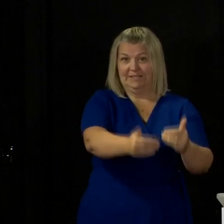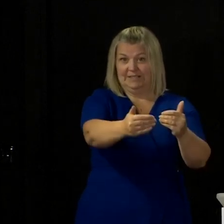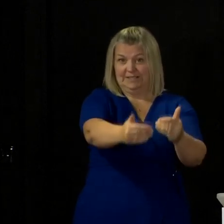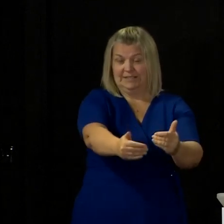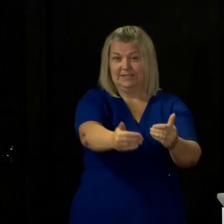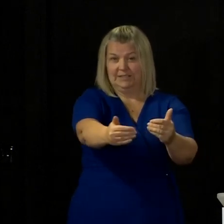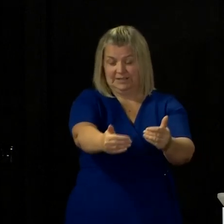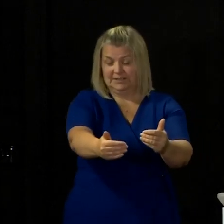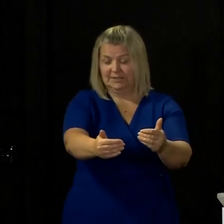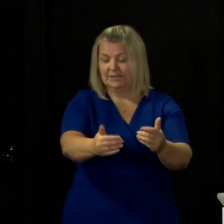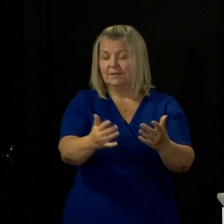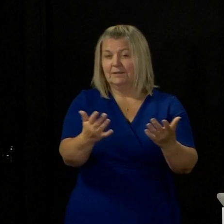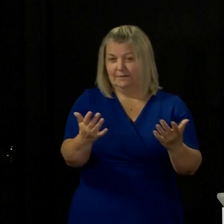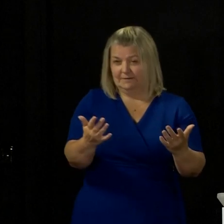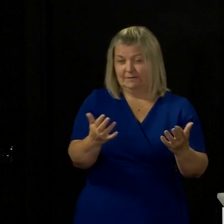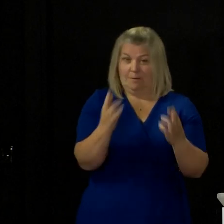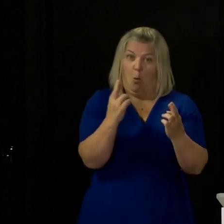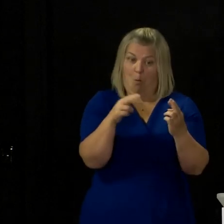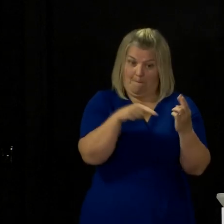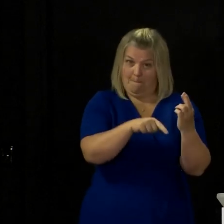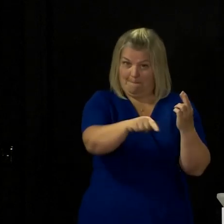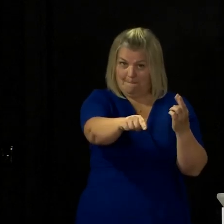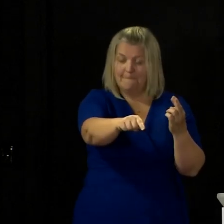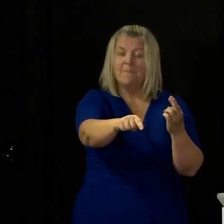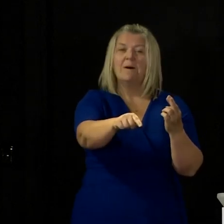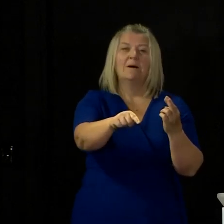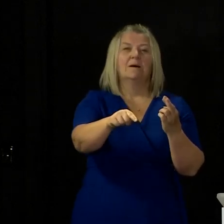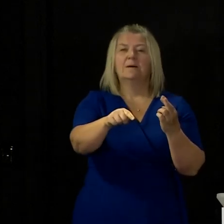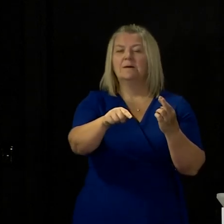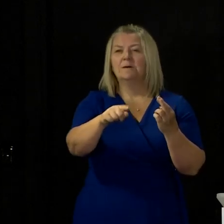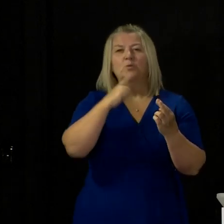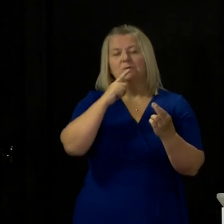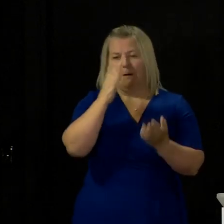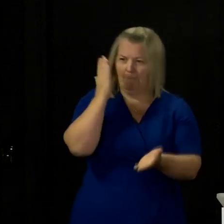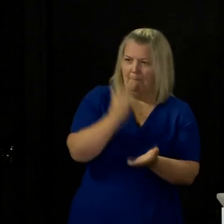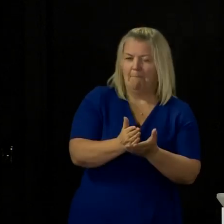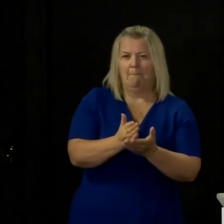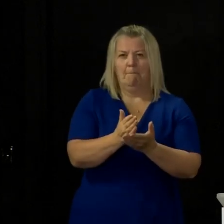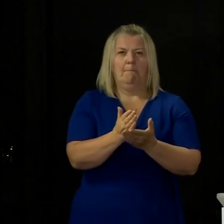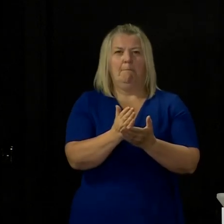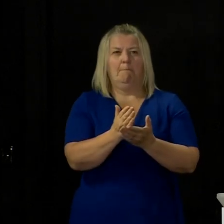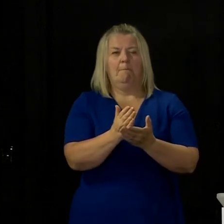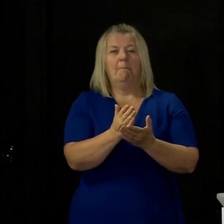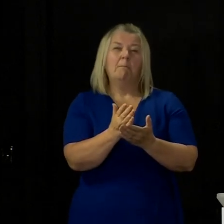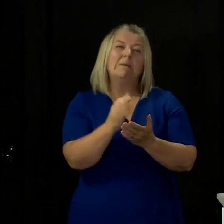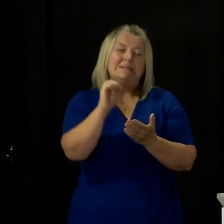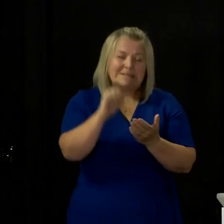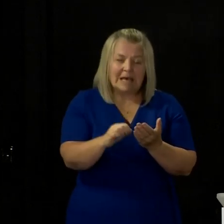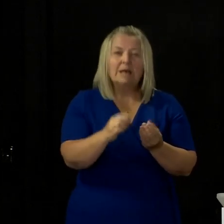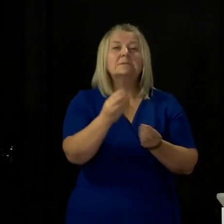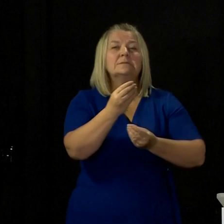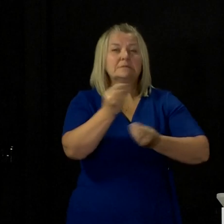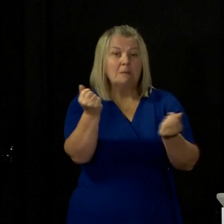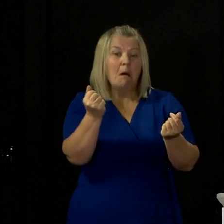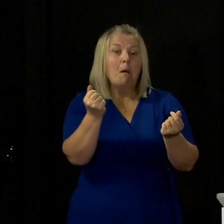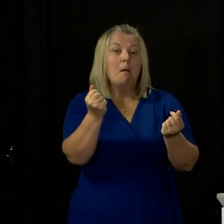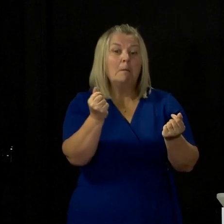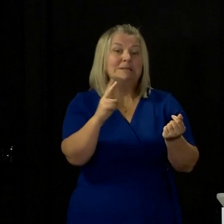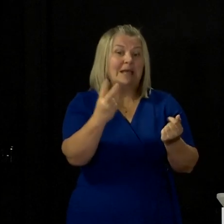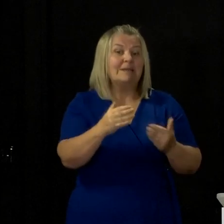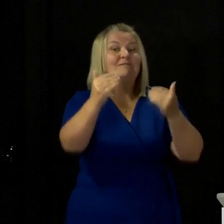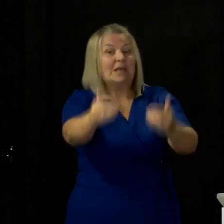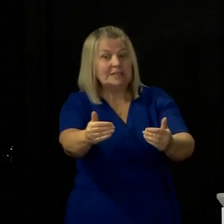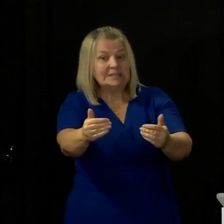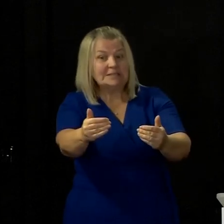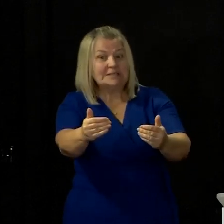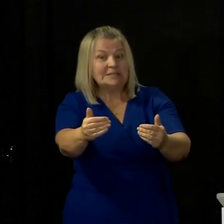you shouldn't read anything into that right now that I absolutely think that we may not be able to go completely into it or just in